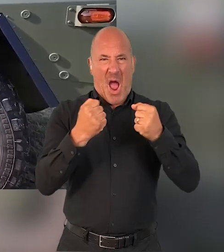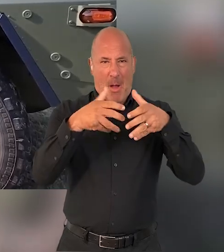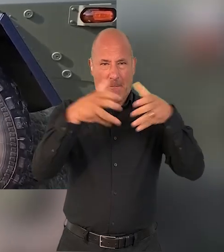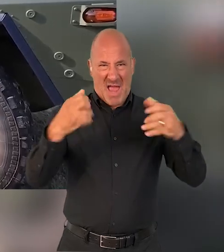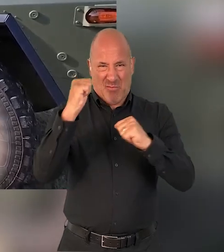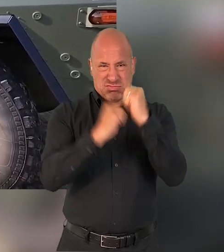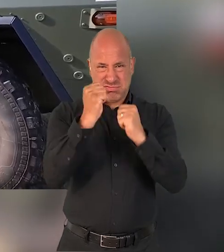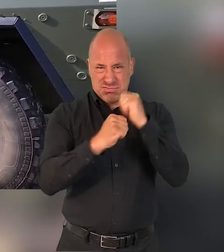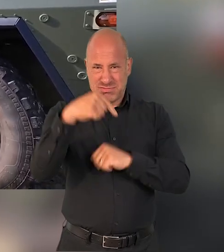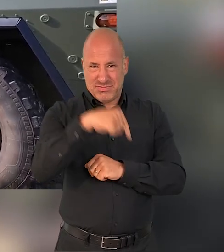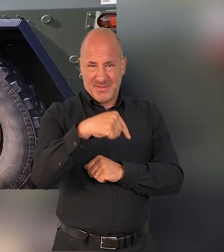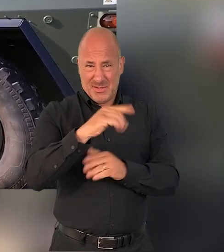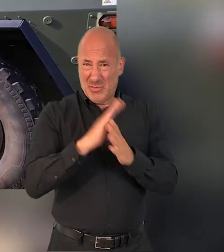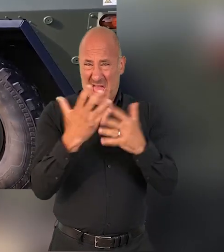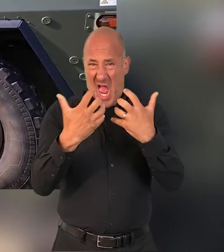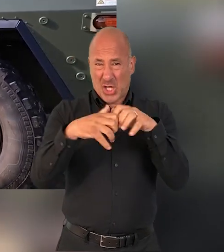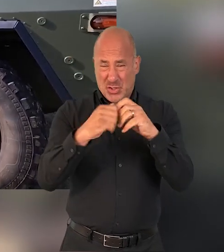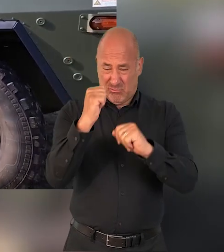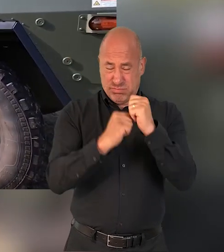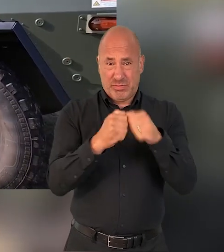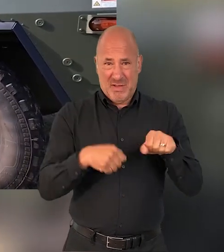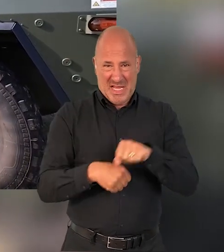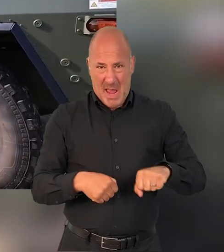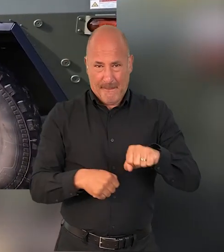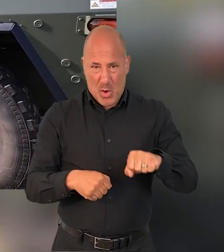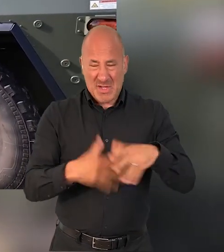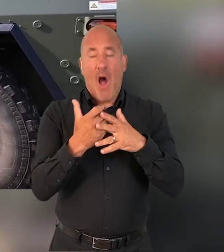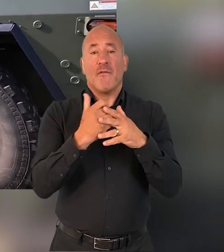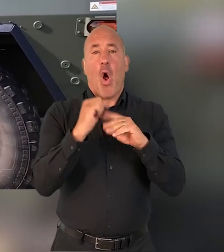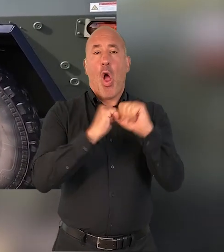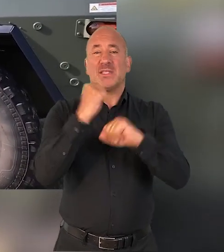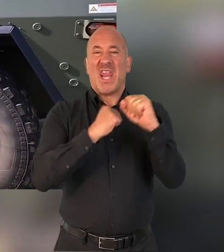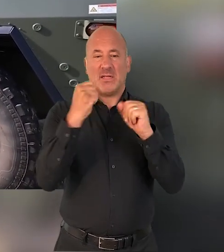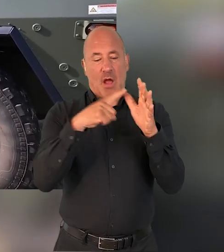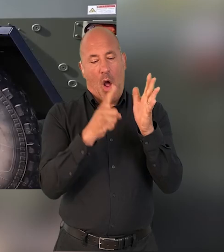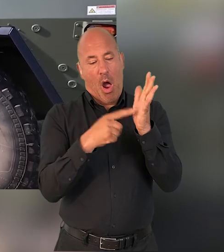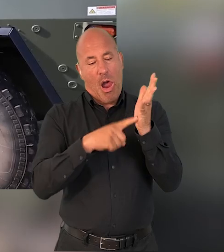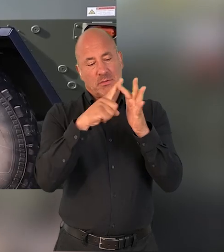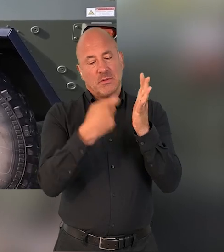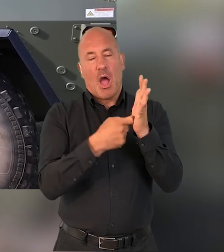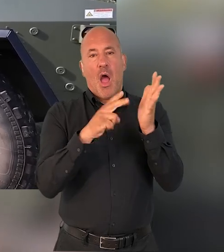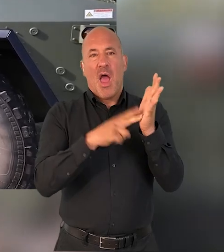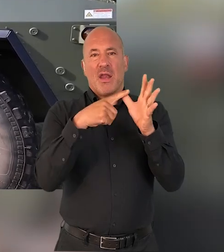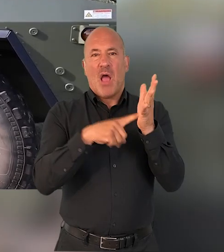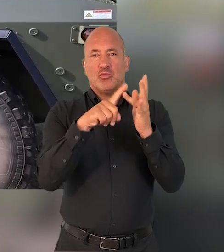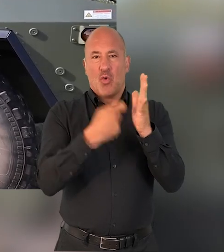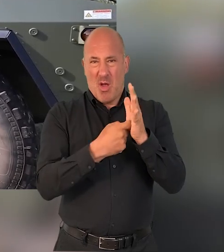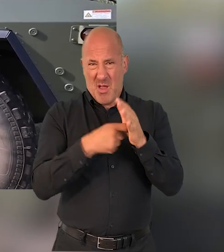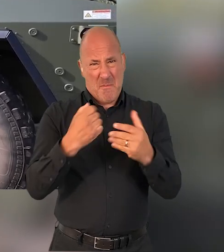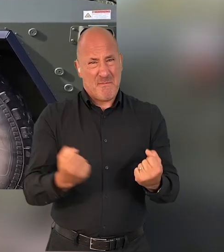have a large, what we call a power pack. And effectively it's an engine with a gearbox and it has an alternator. A